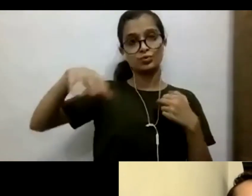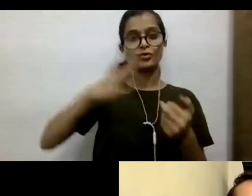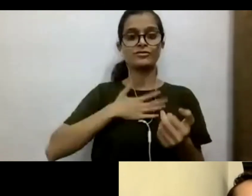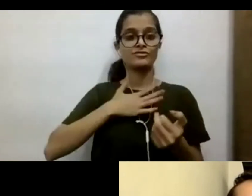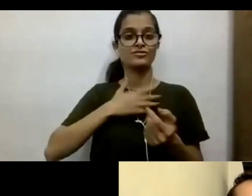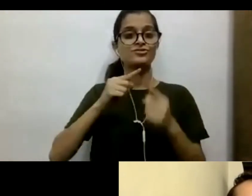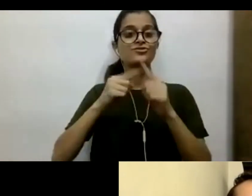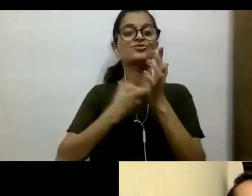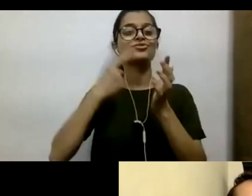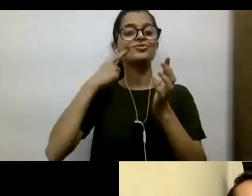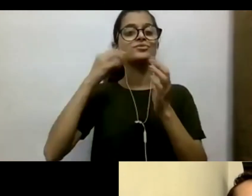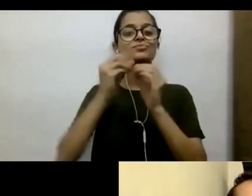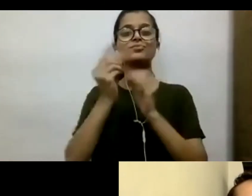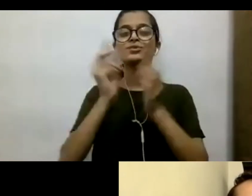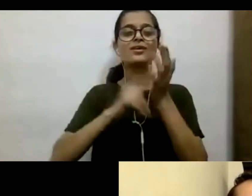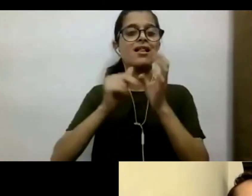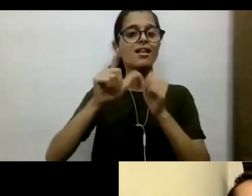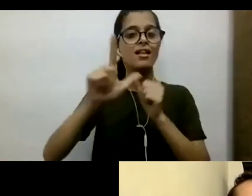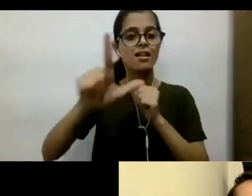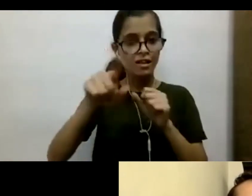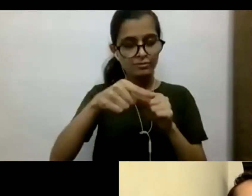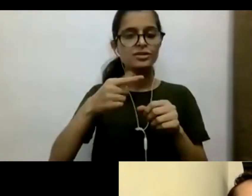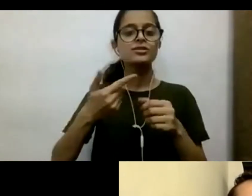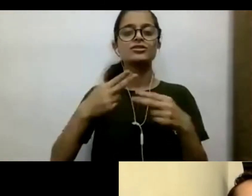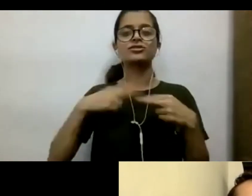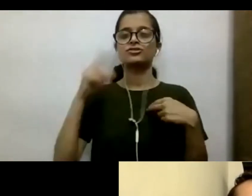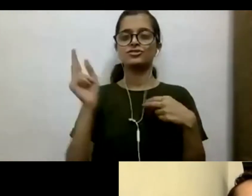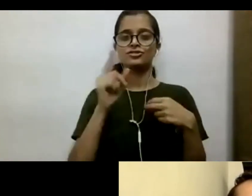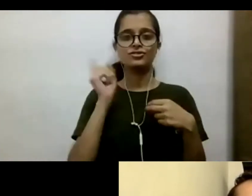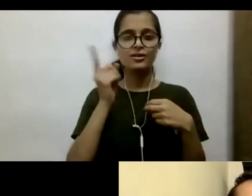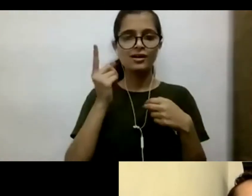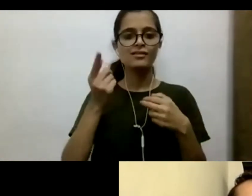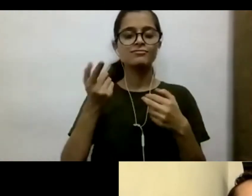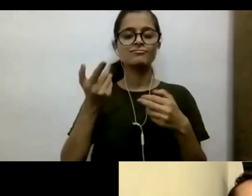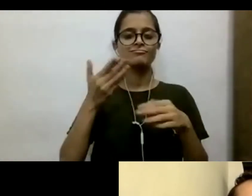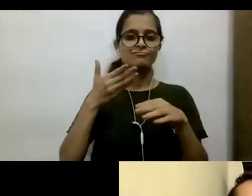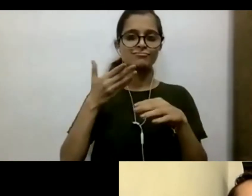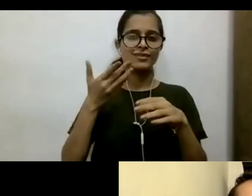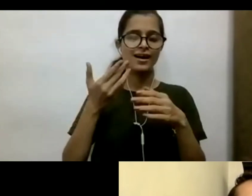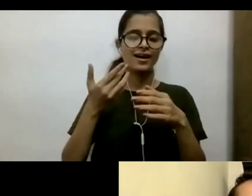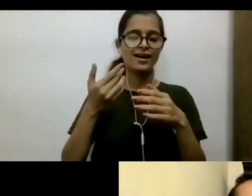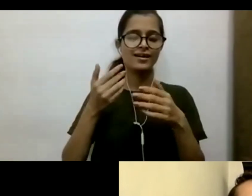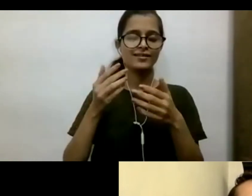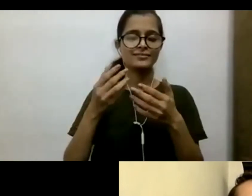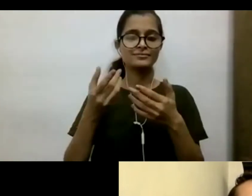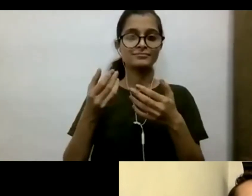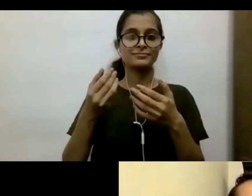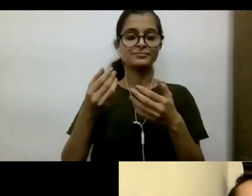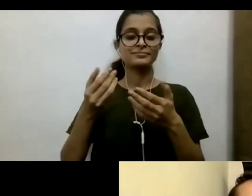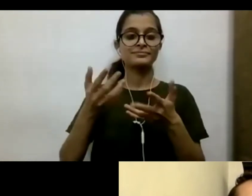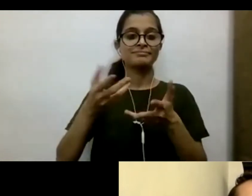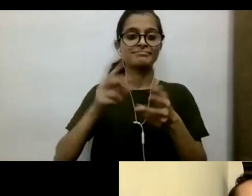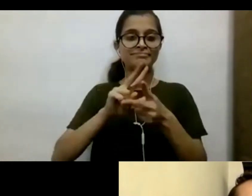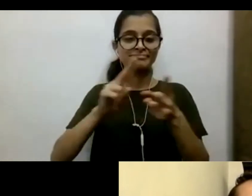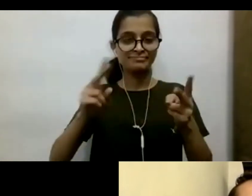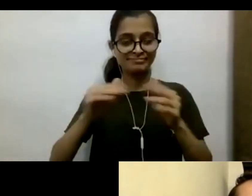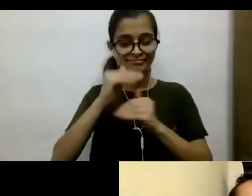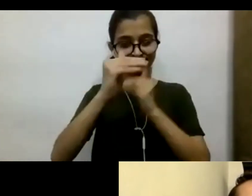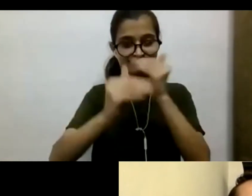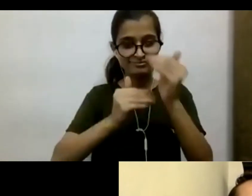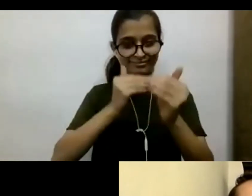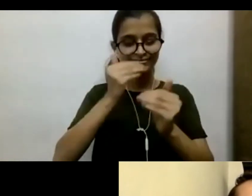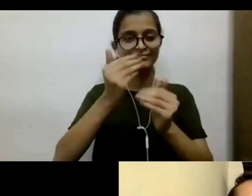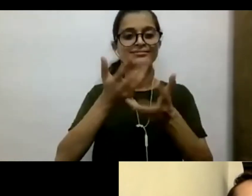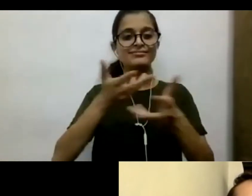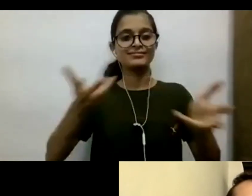She takes up cases of human rights violation, in particular constitutional environmental development and anti-corruption matters, and in defense of